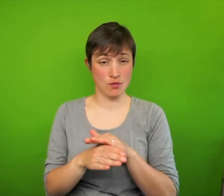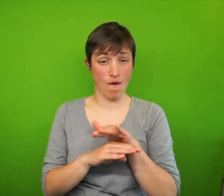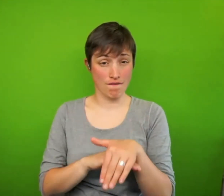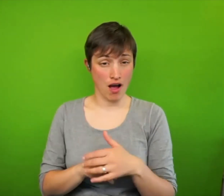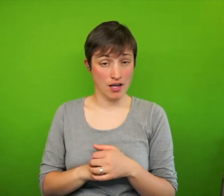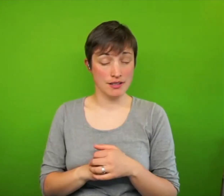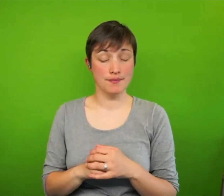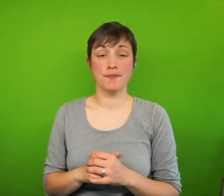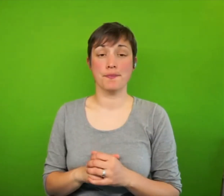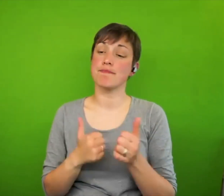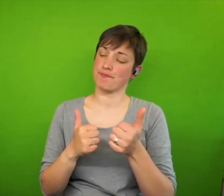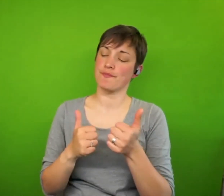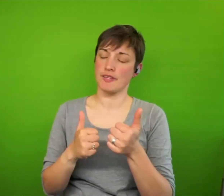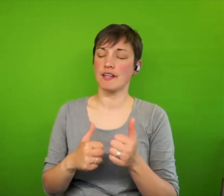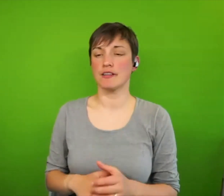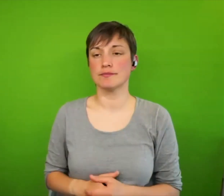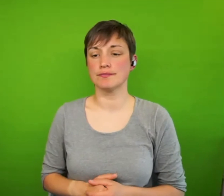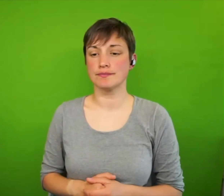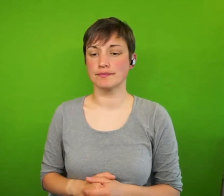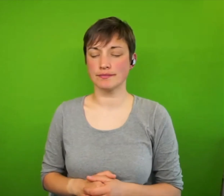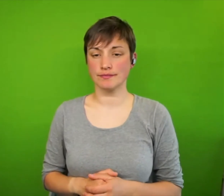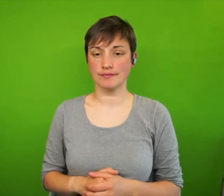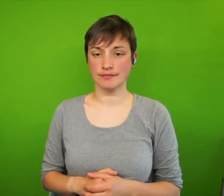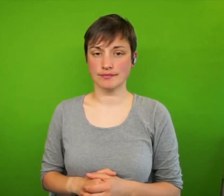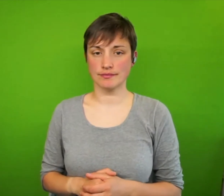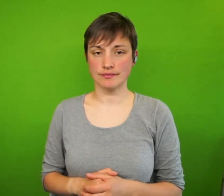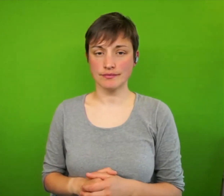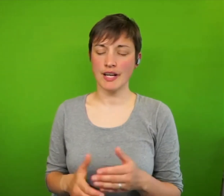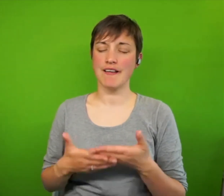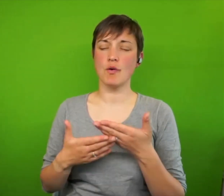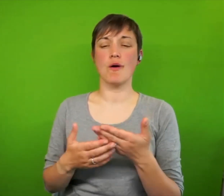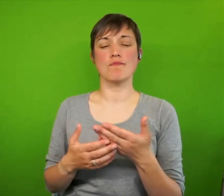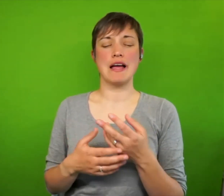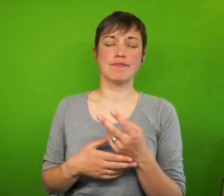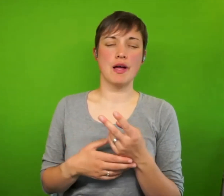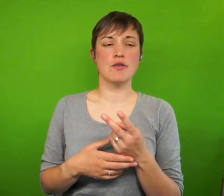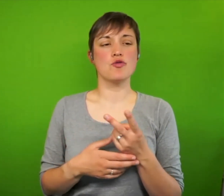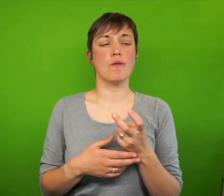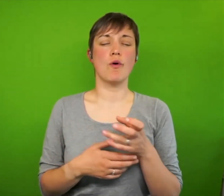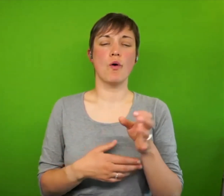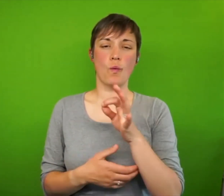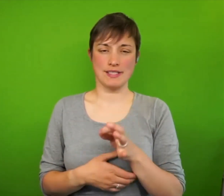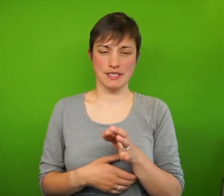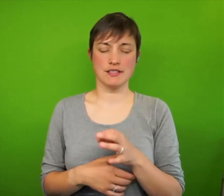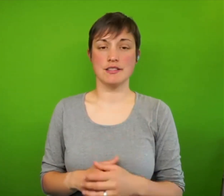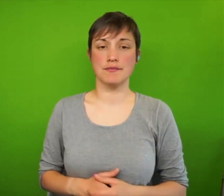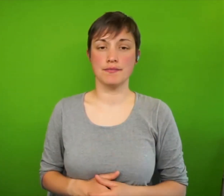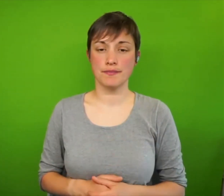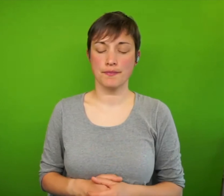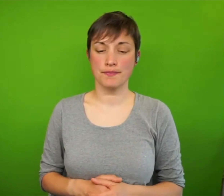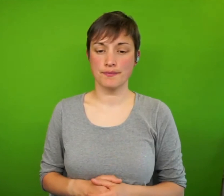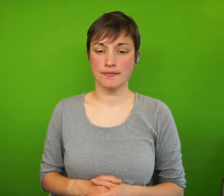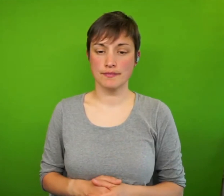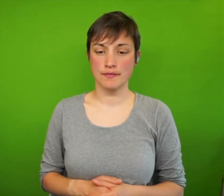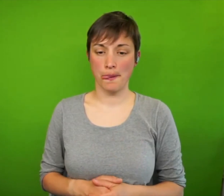That's fine. Okay, I'm going to give you another pair of questions, which are again, very, very different. So one is from